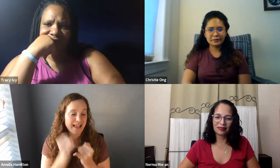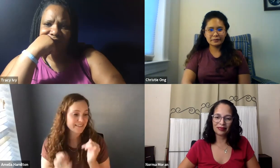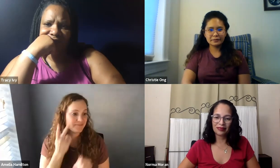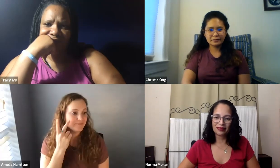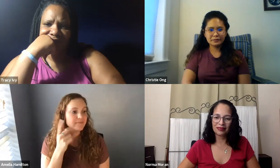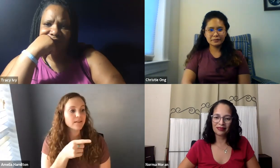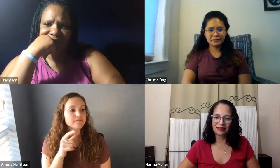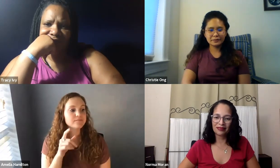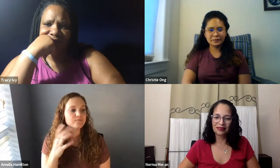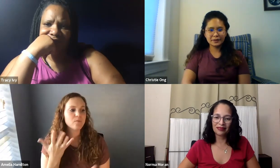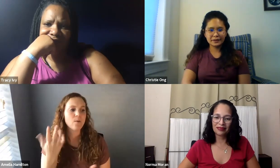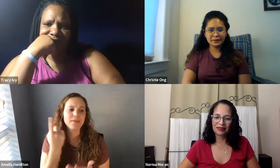All right. One additional question.